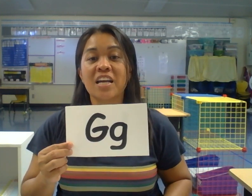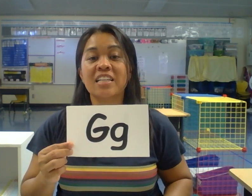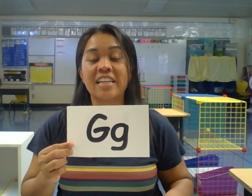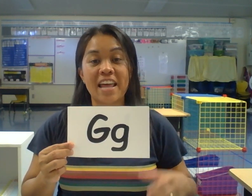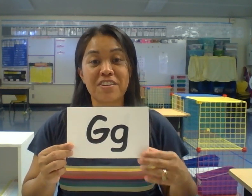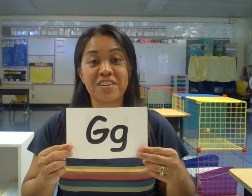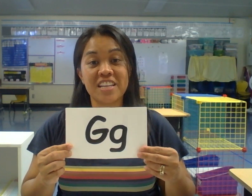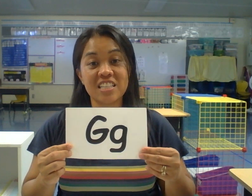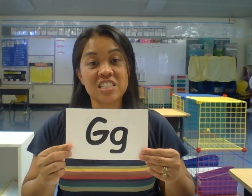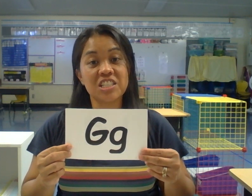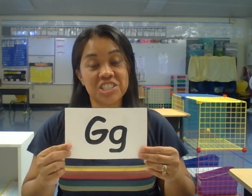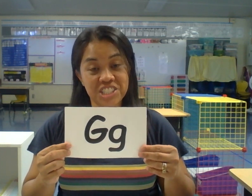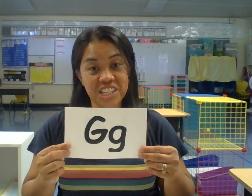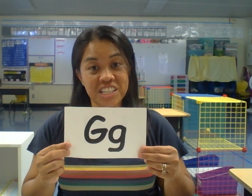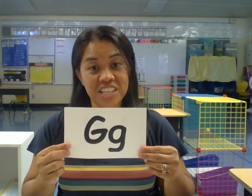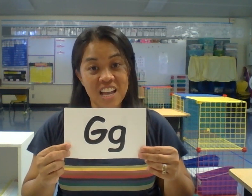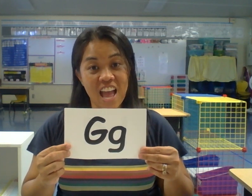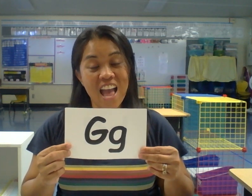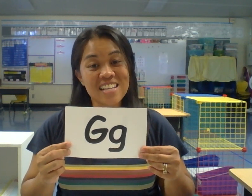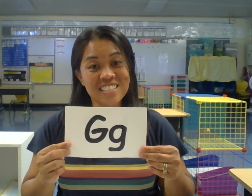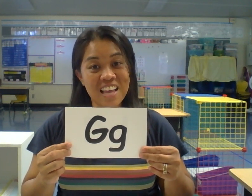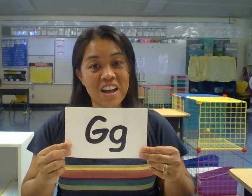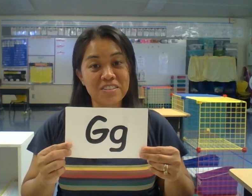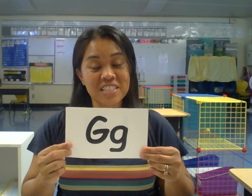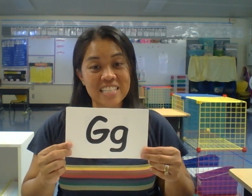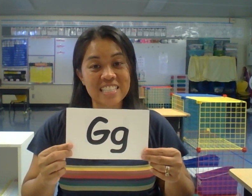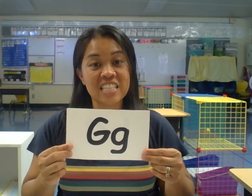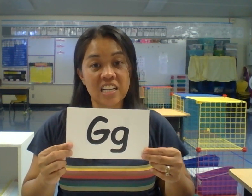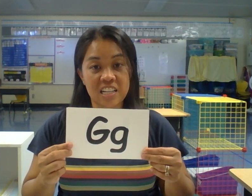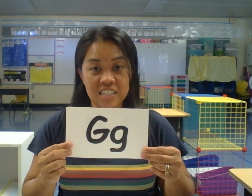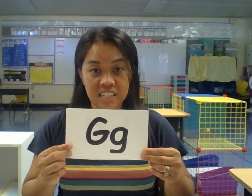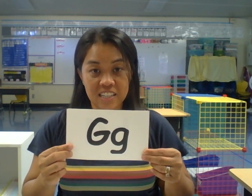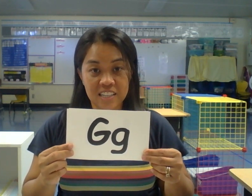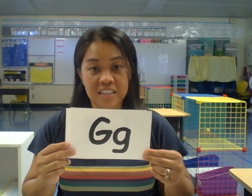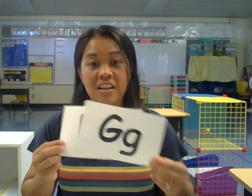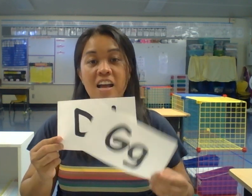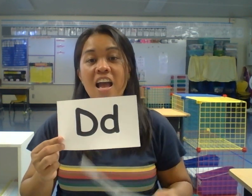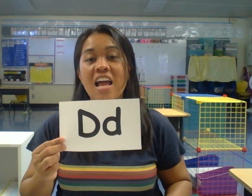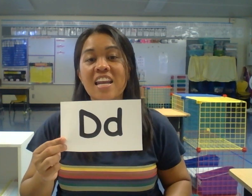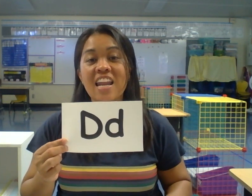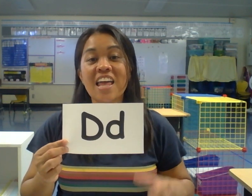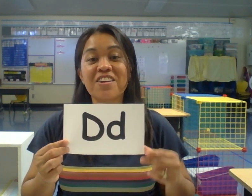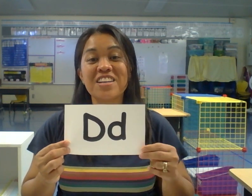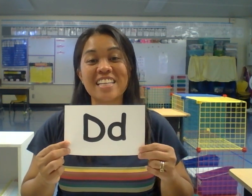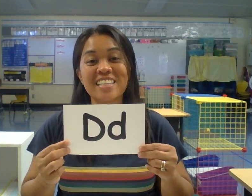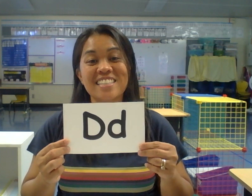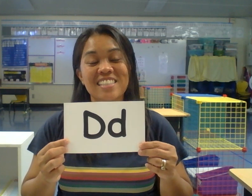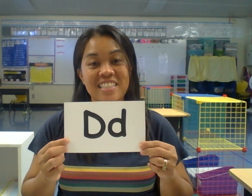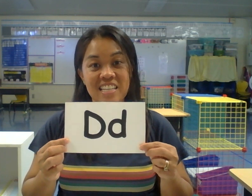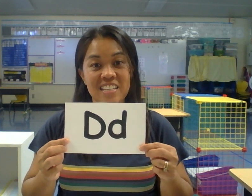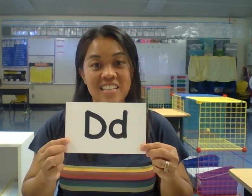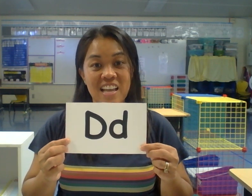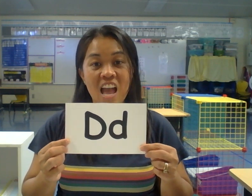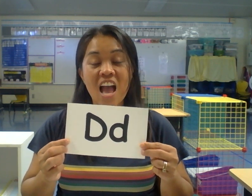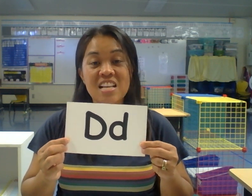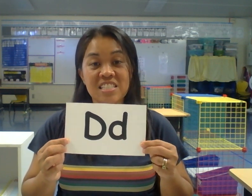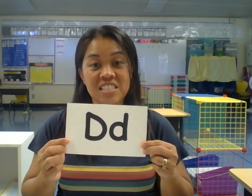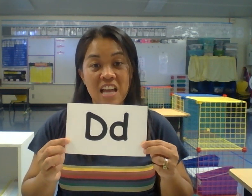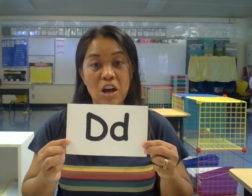Letter is G. Sound is G. Letter is D. Sound